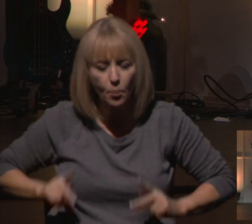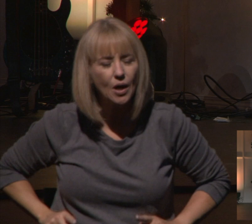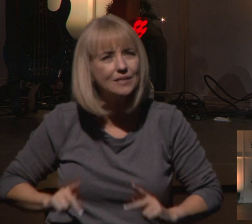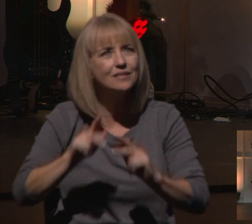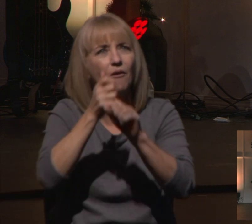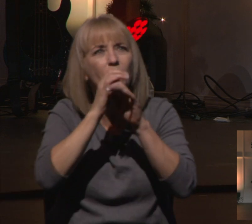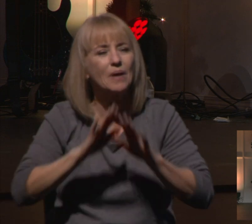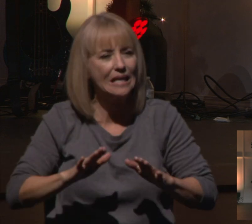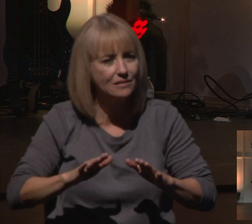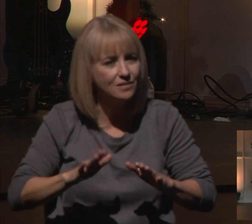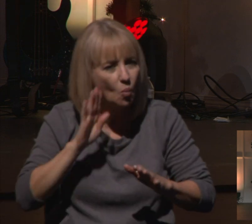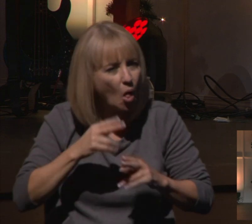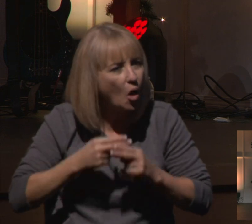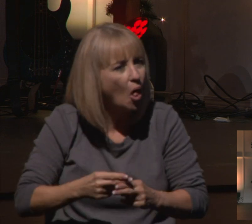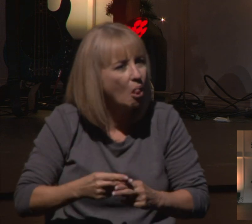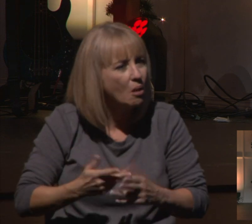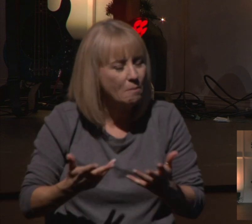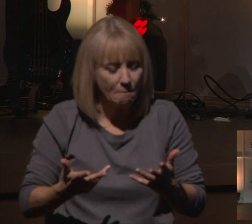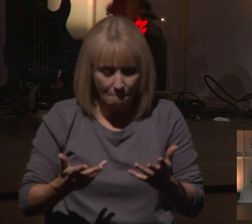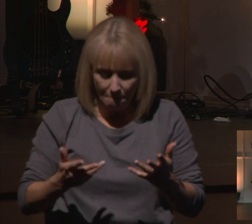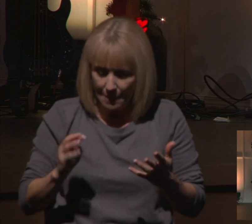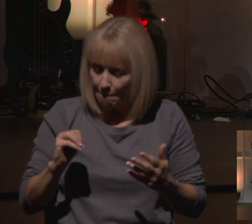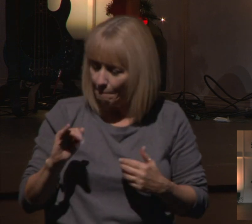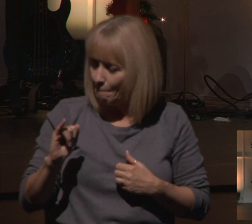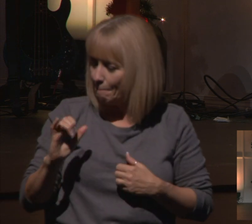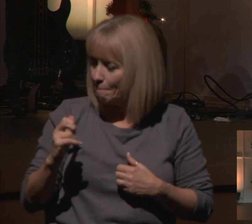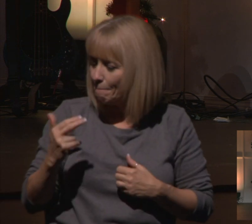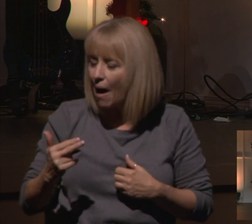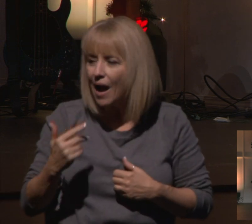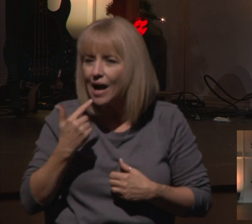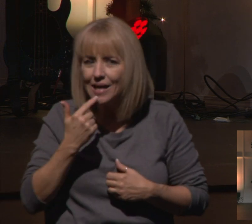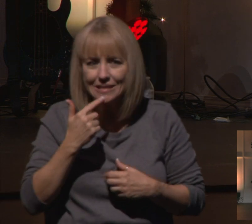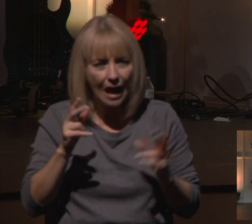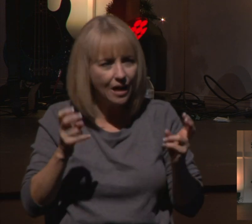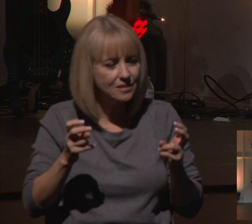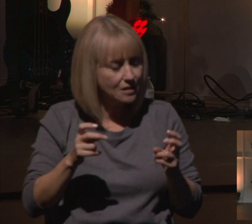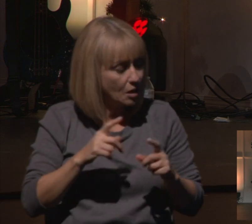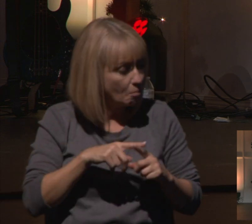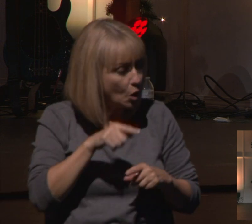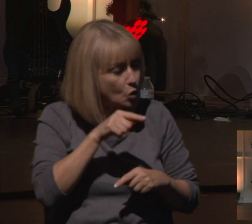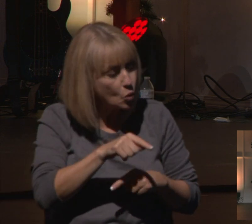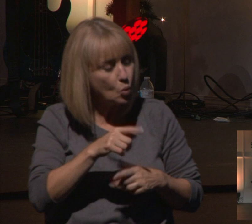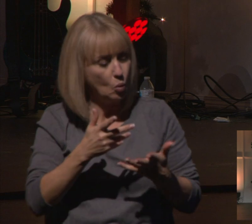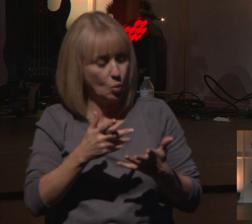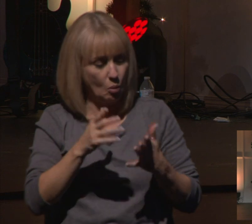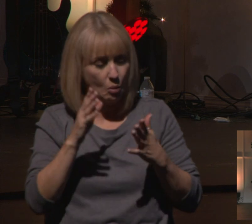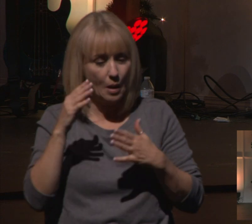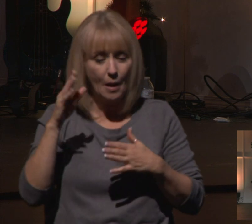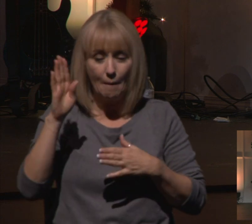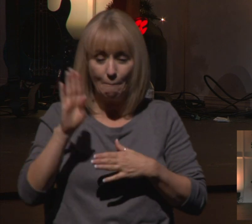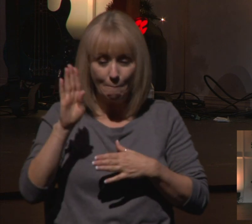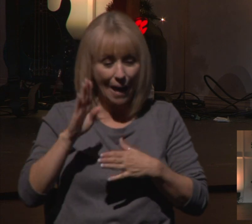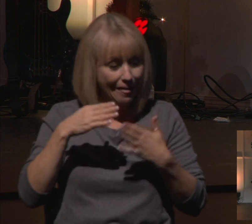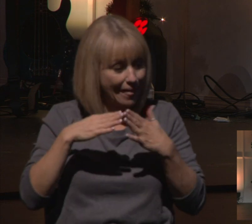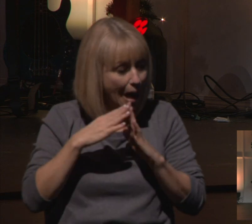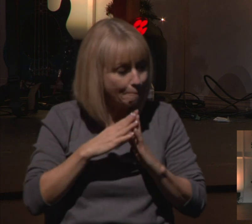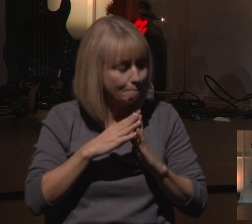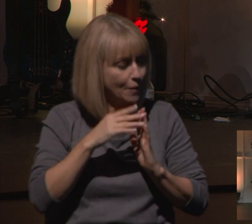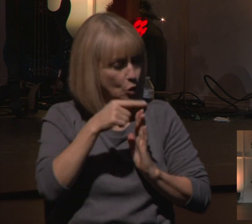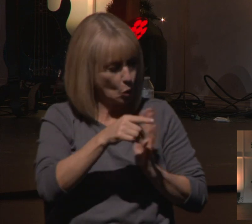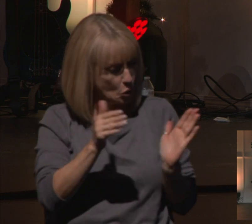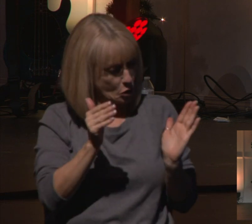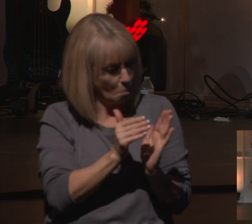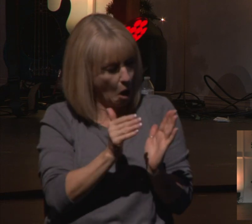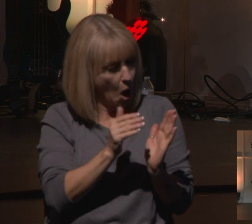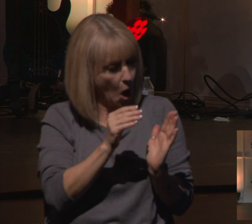he talks about this city in Bethlehem, this tribe of Bethlehem, and he says this, but you, Bethlehem Ephrathah, though you are small among the clans